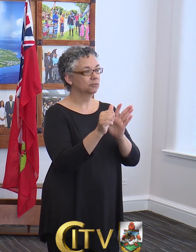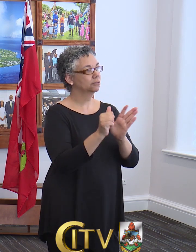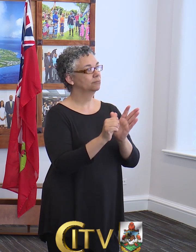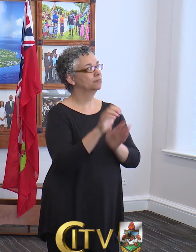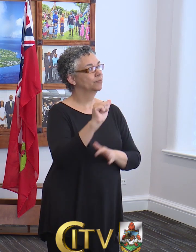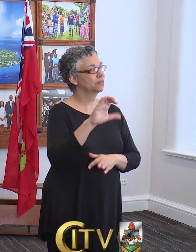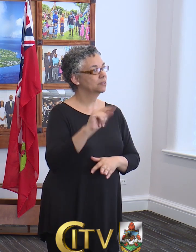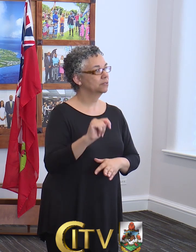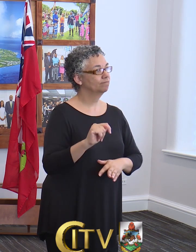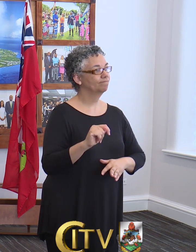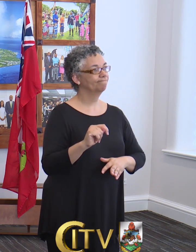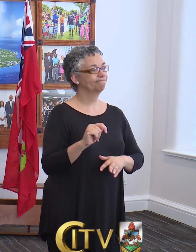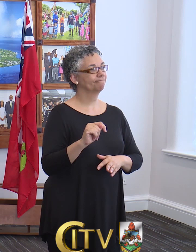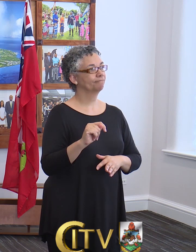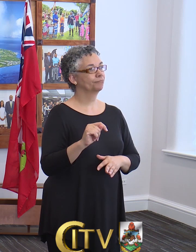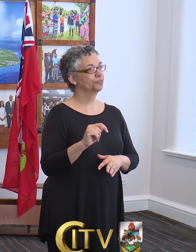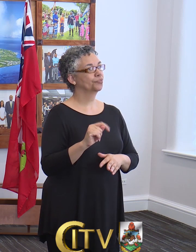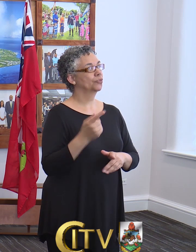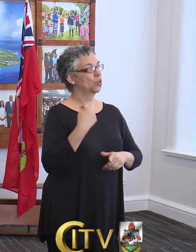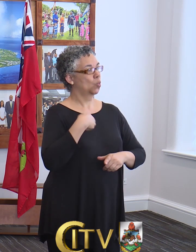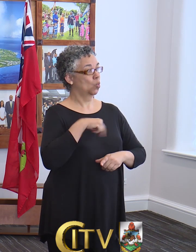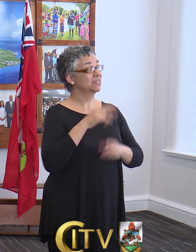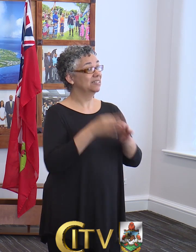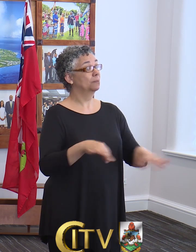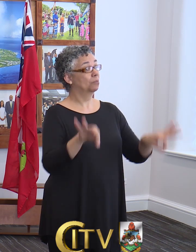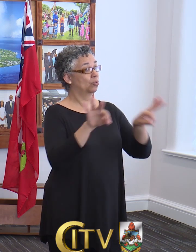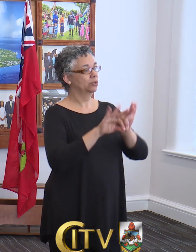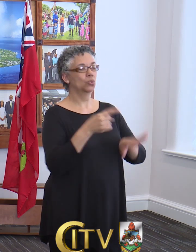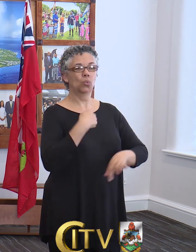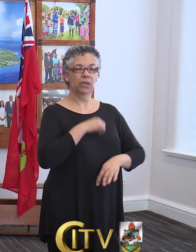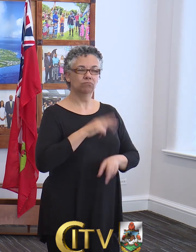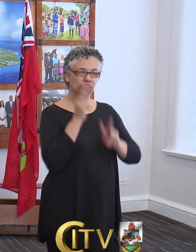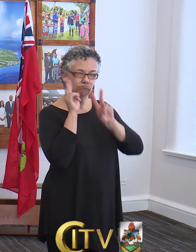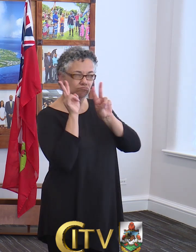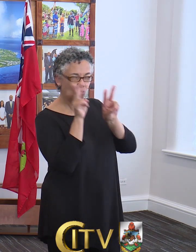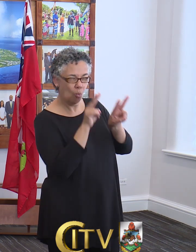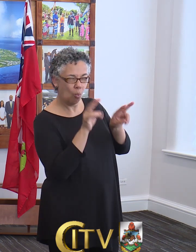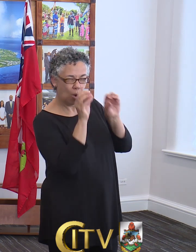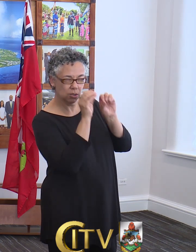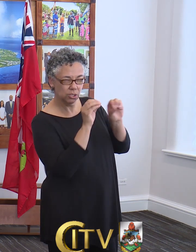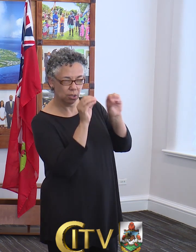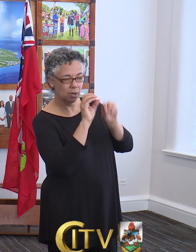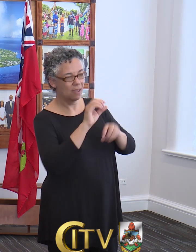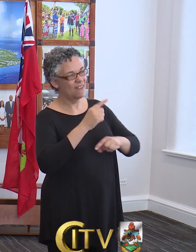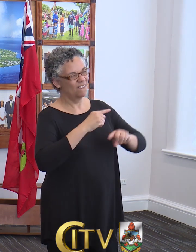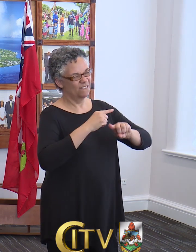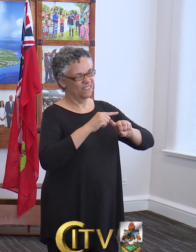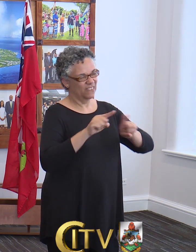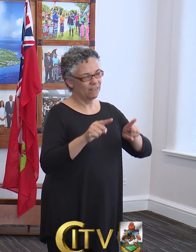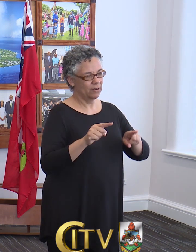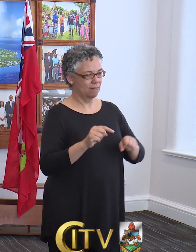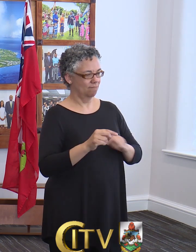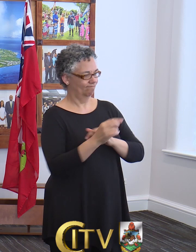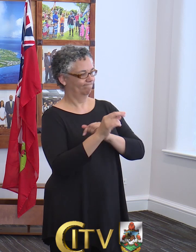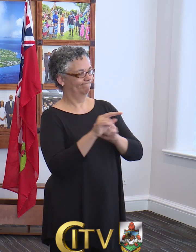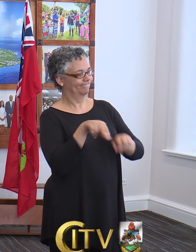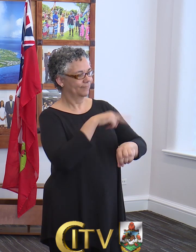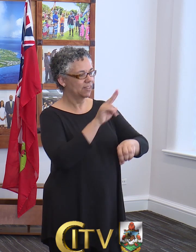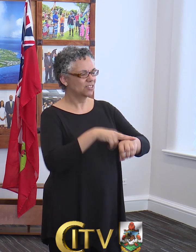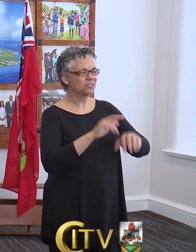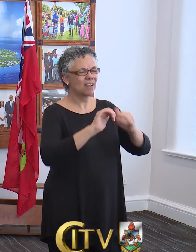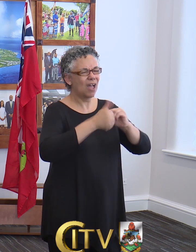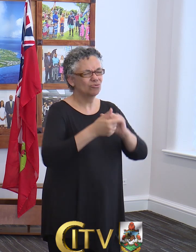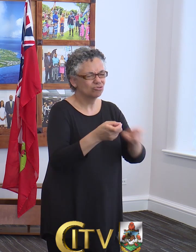What is important to note is that we are watching and learning from other nations on how to tackle this pandemic. And